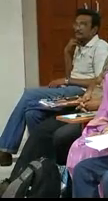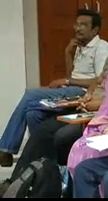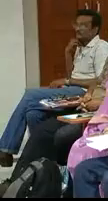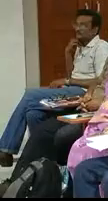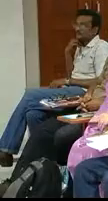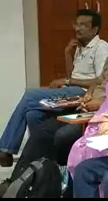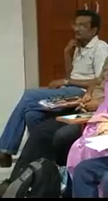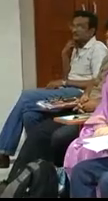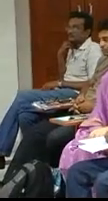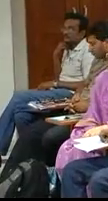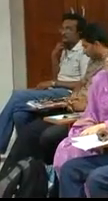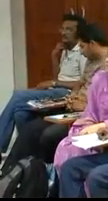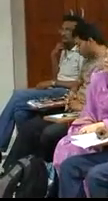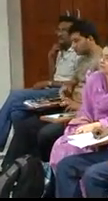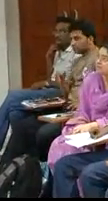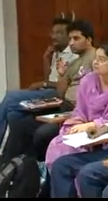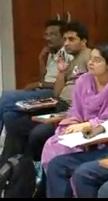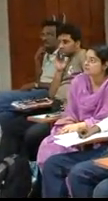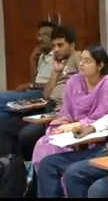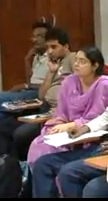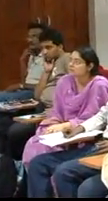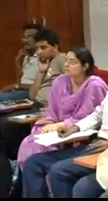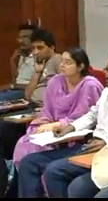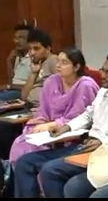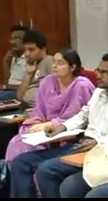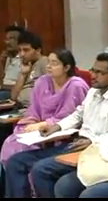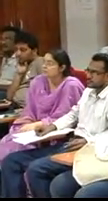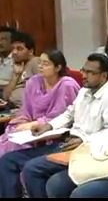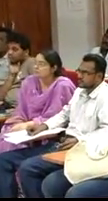The people India are just India and all the world are still mining.